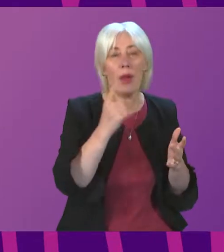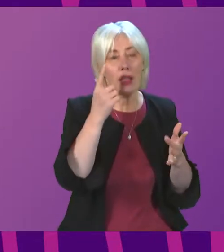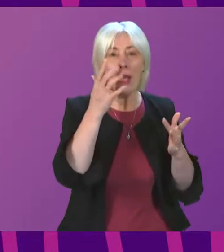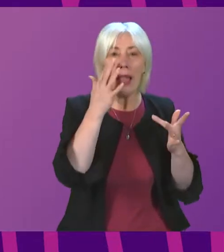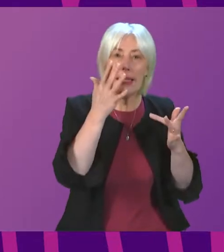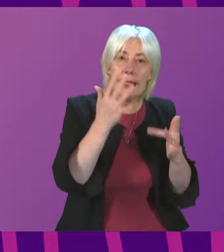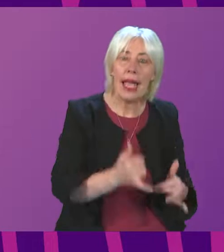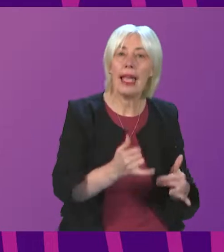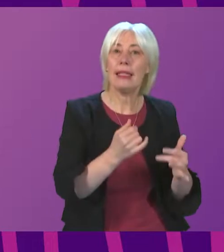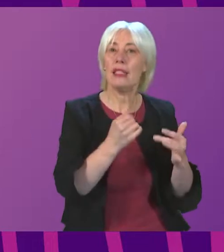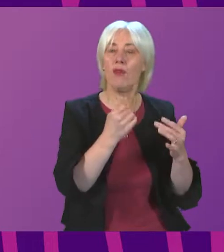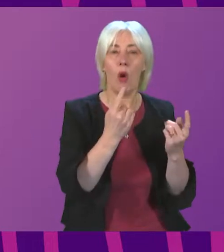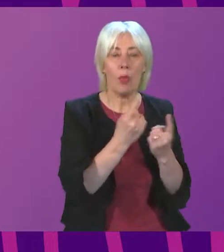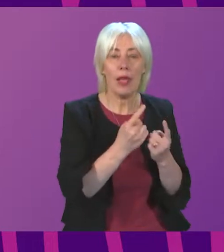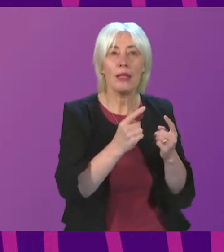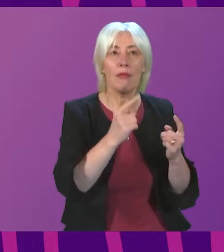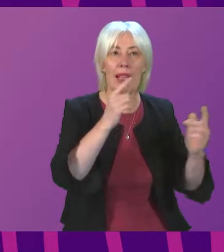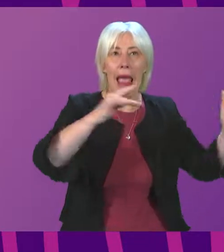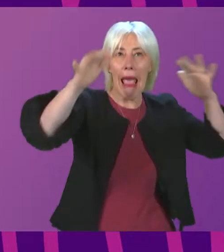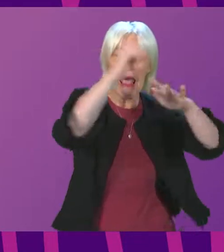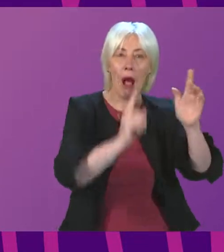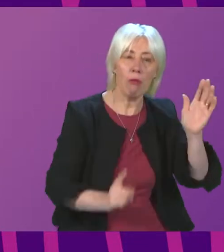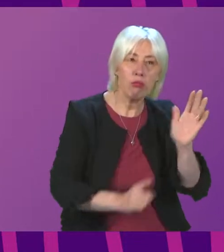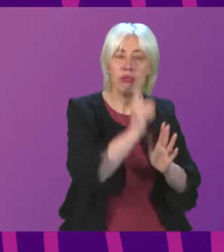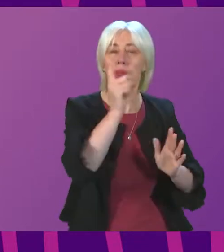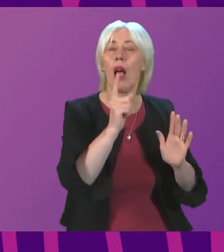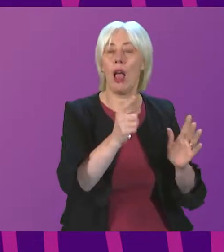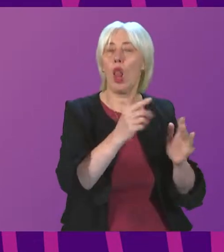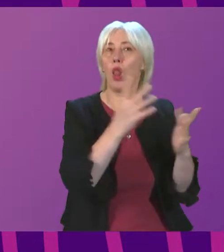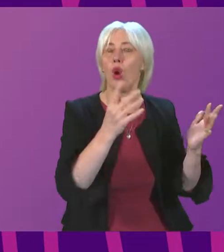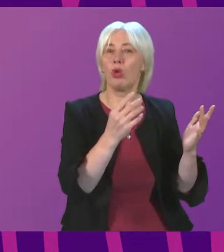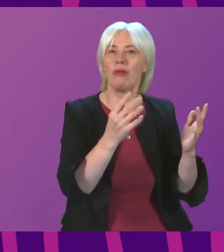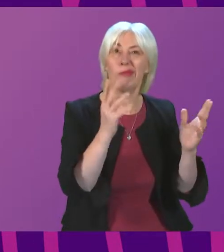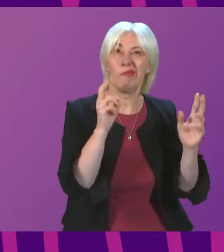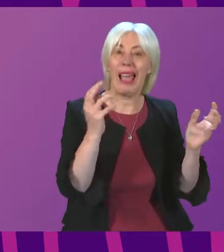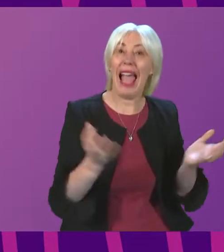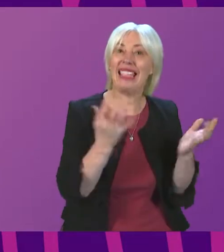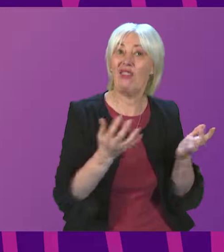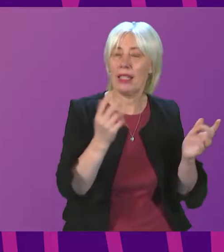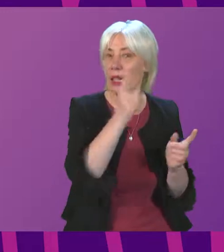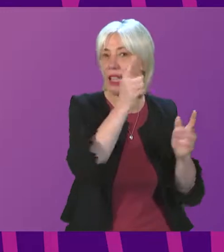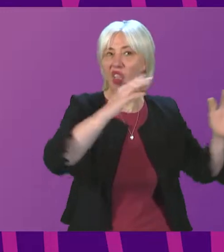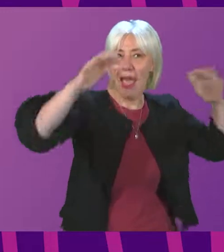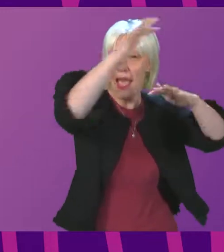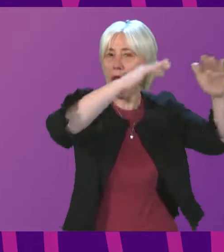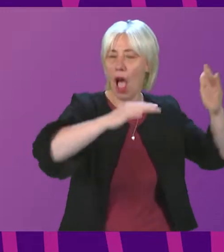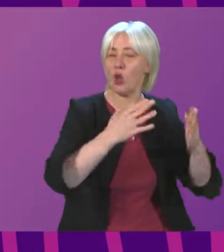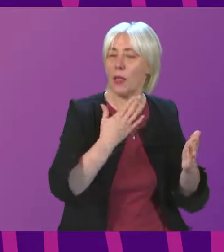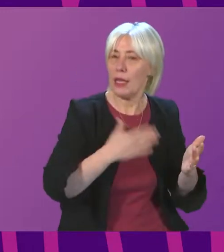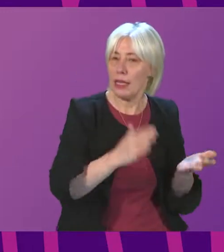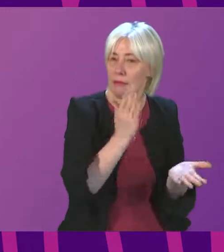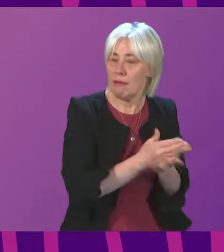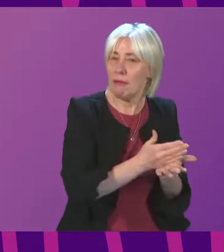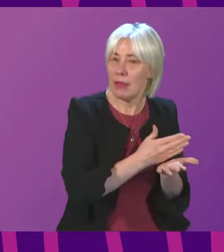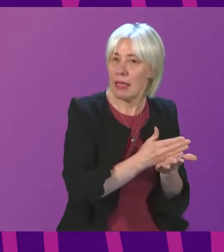taking place, there's a huge amount of air activity there. So, and I think the Hebrides range